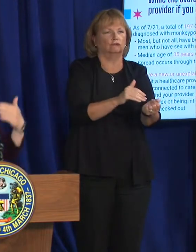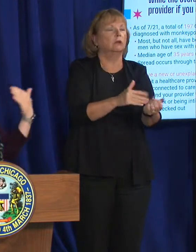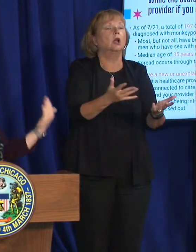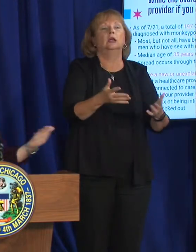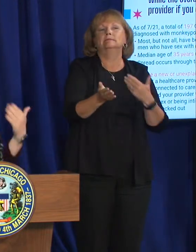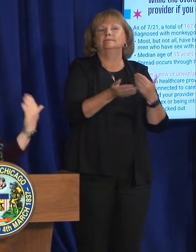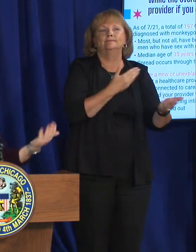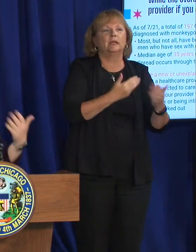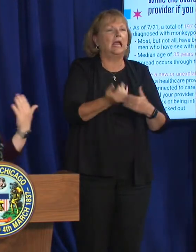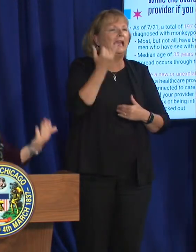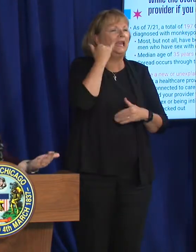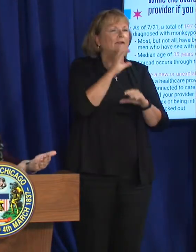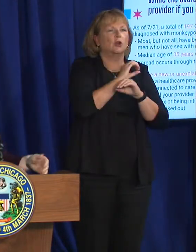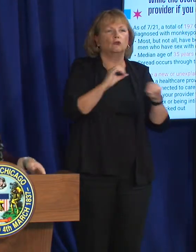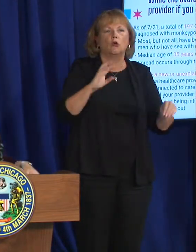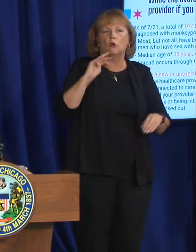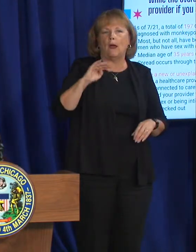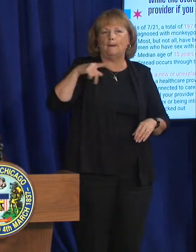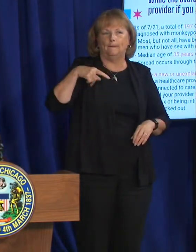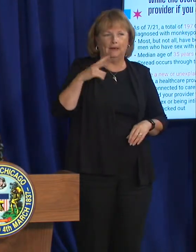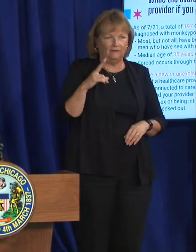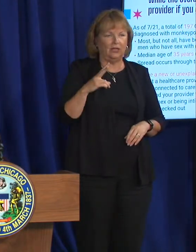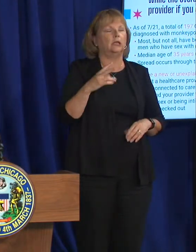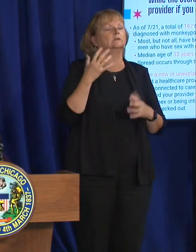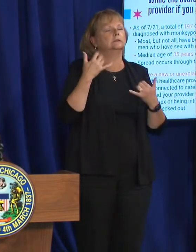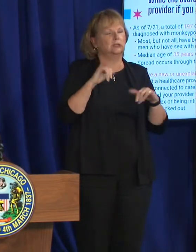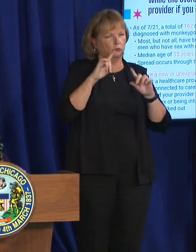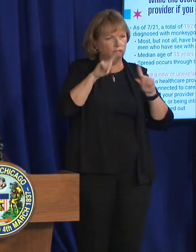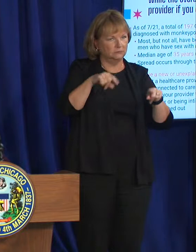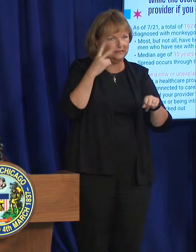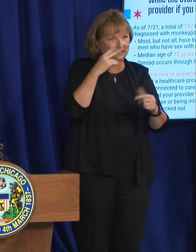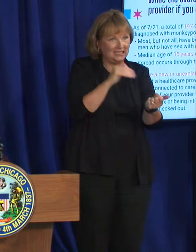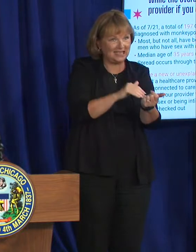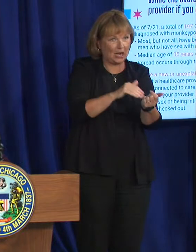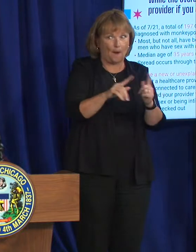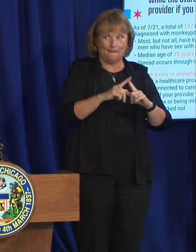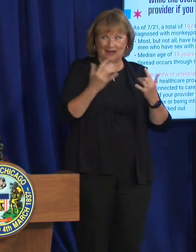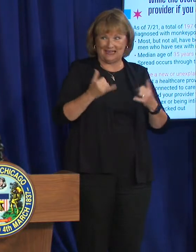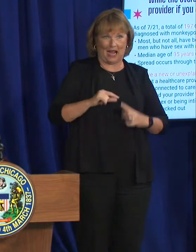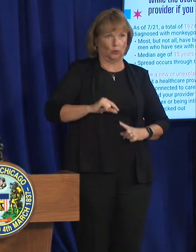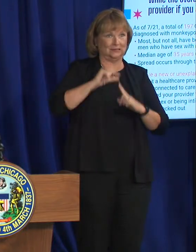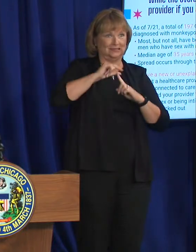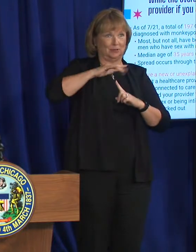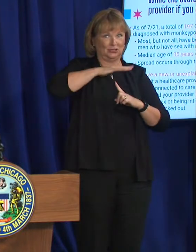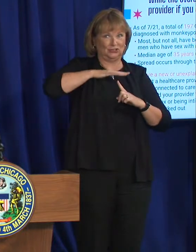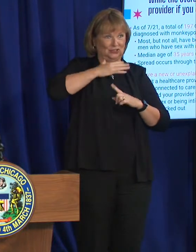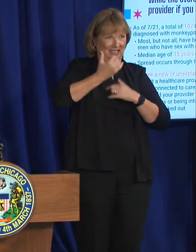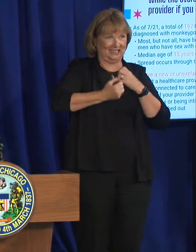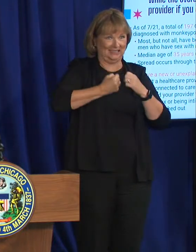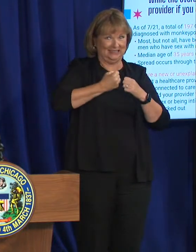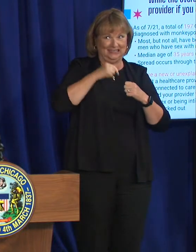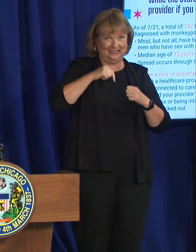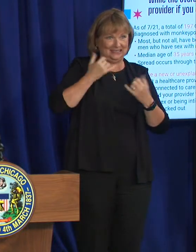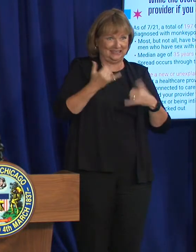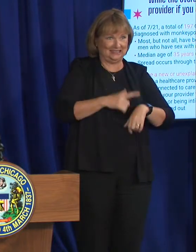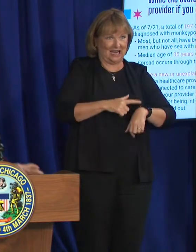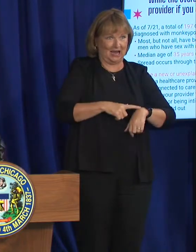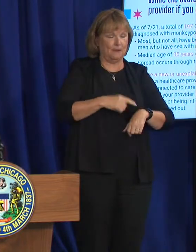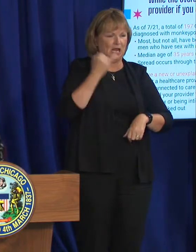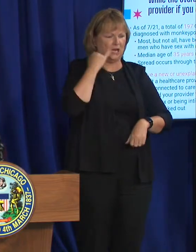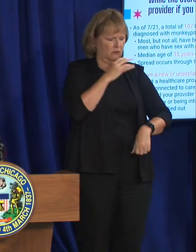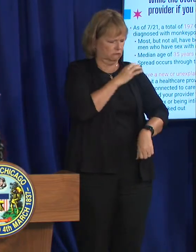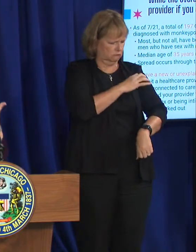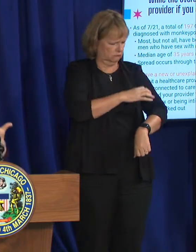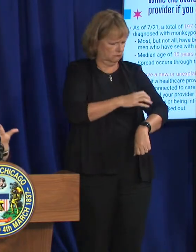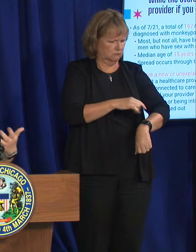true even if monkeypox were not circulating. But in this context especially, if you have a new or unexplained